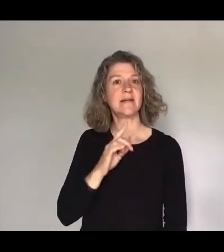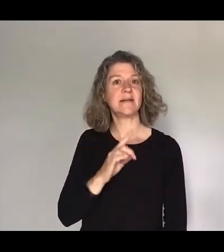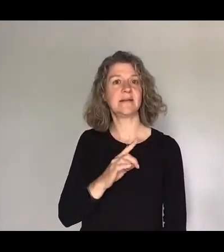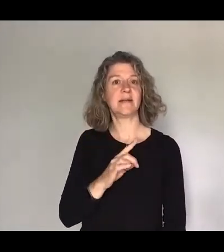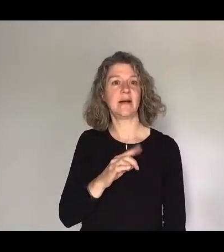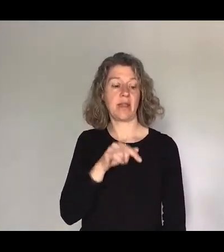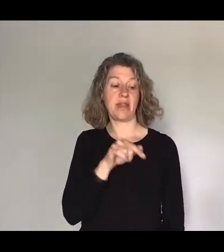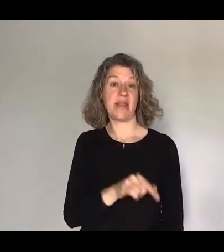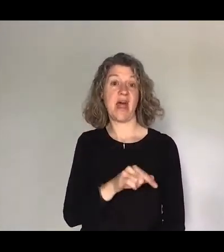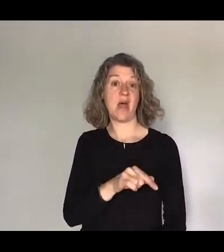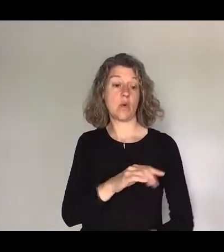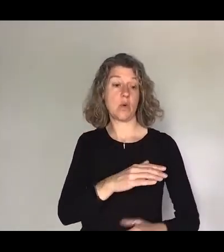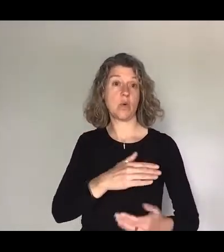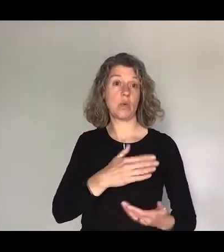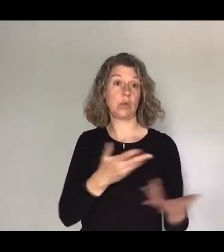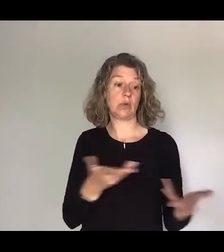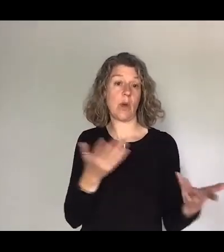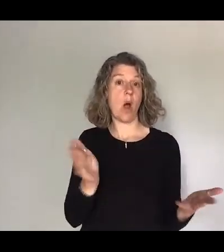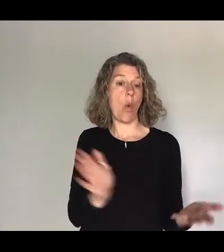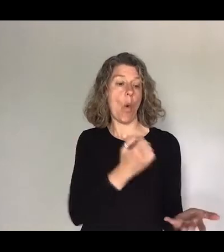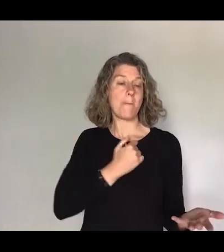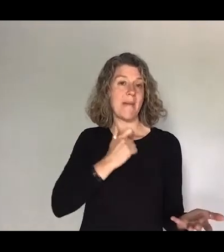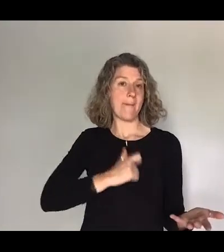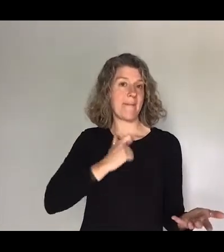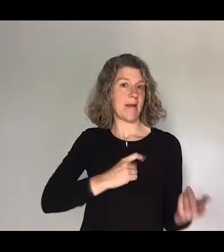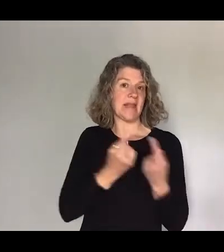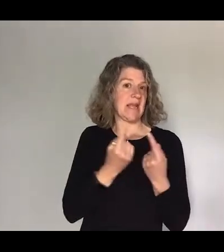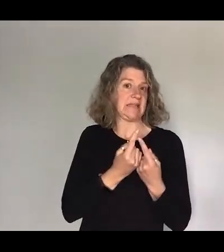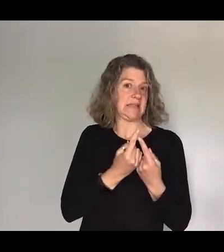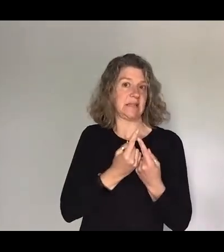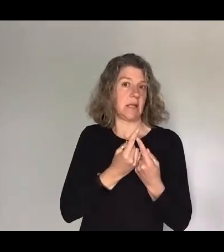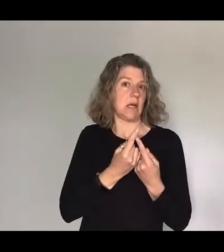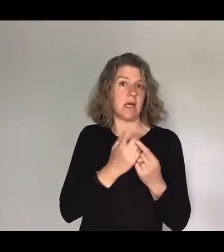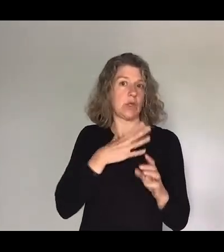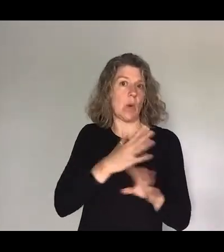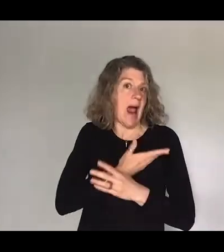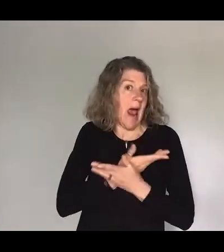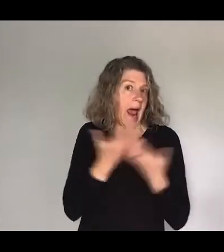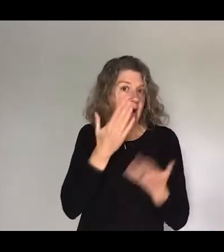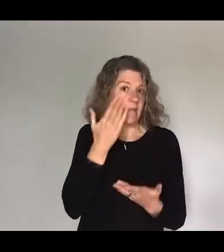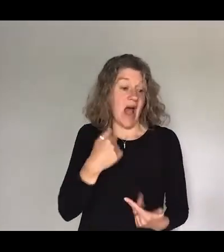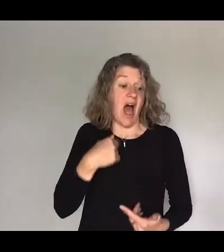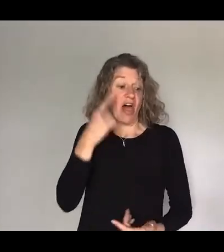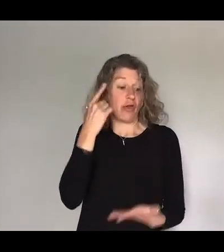I kept my personal things which I didn't want anyone to find I thought it was a safe space I thought no one was going to go there